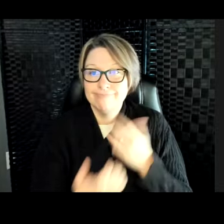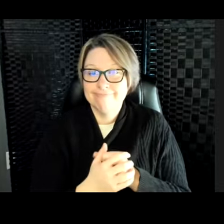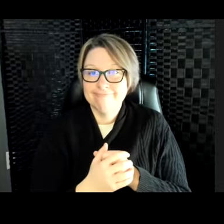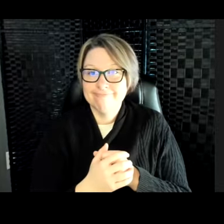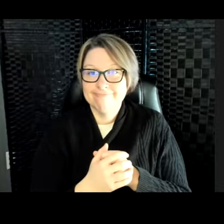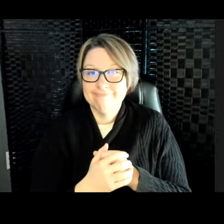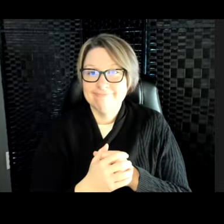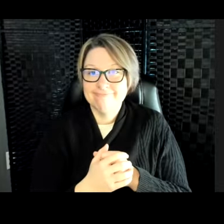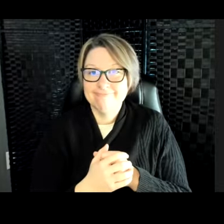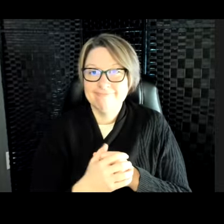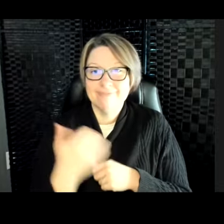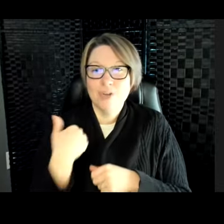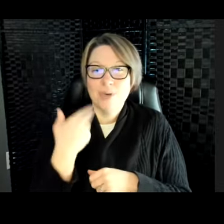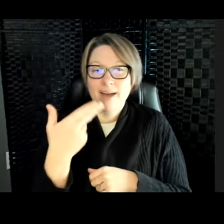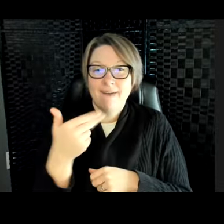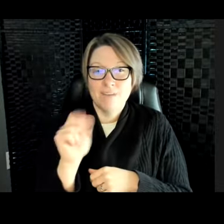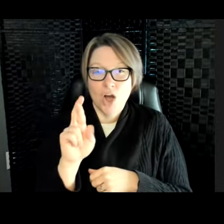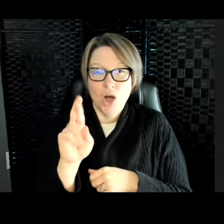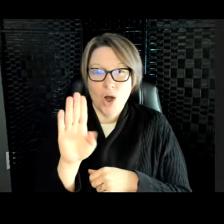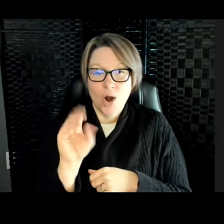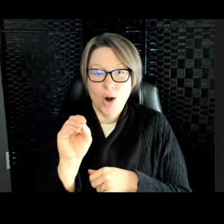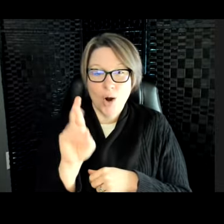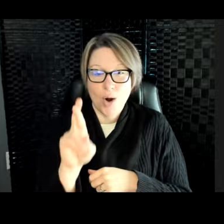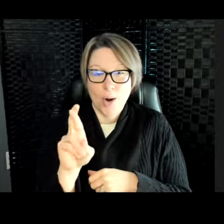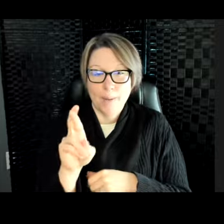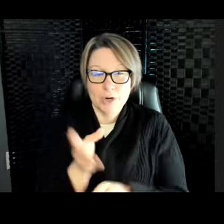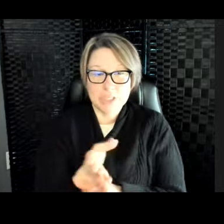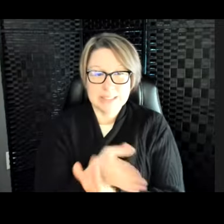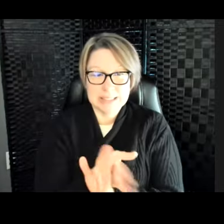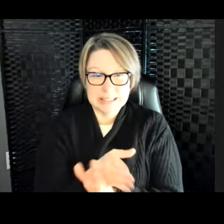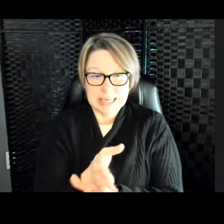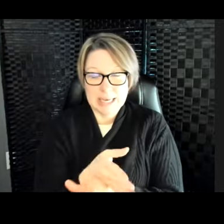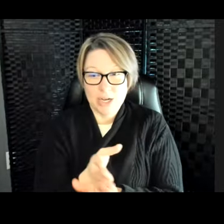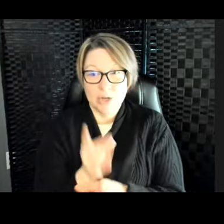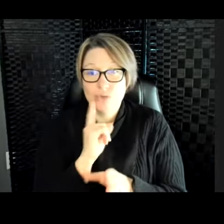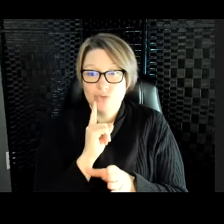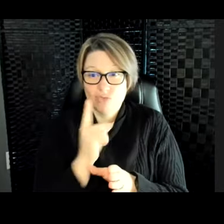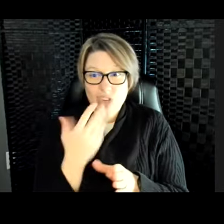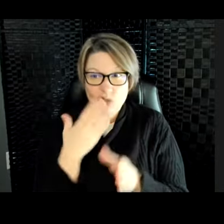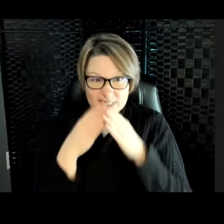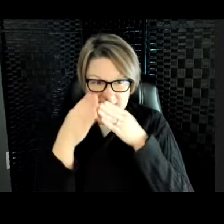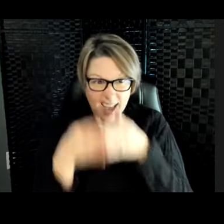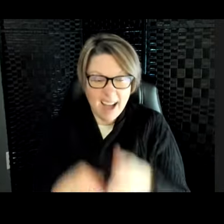have harbor seals, who are really good at diving. They can hold their breath for over an hour.